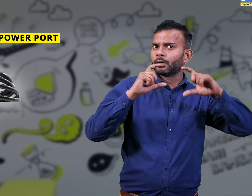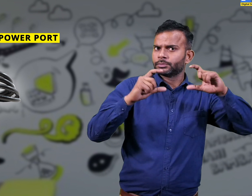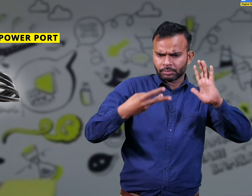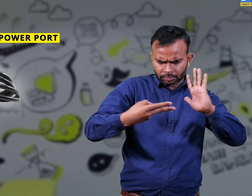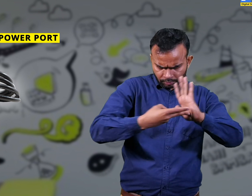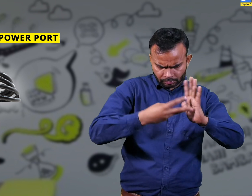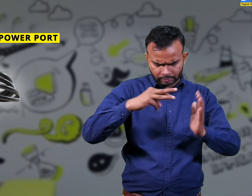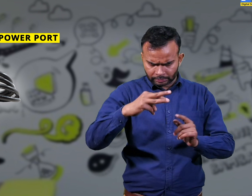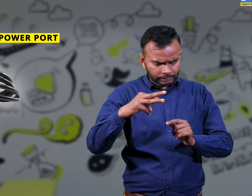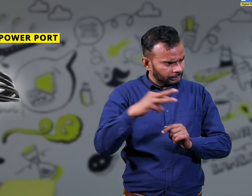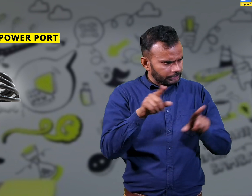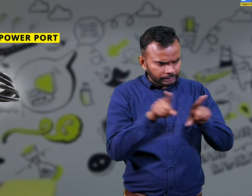CPU via wire.